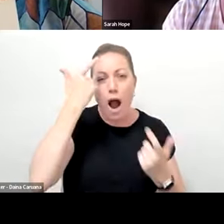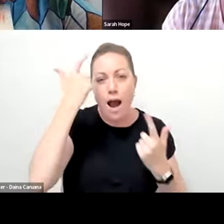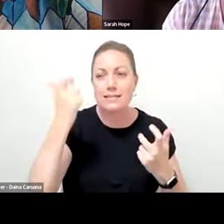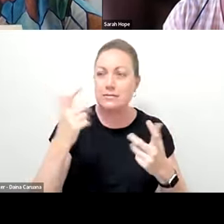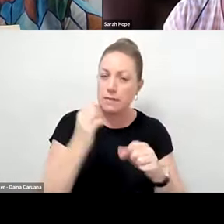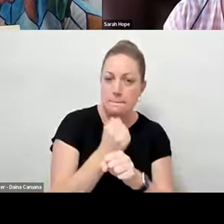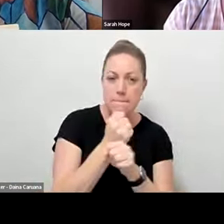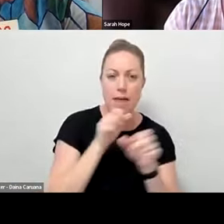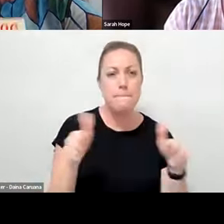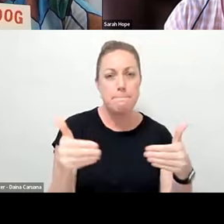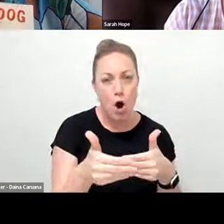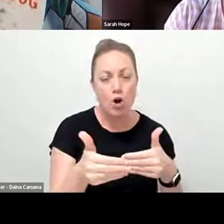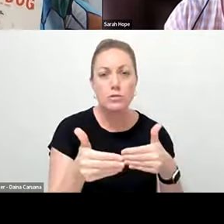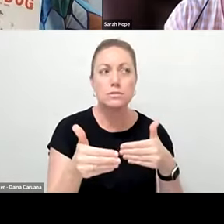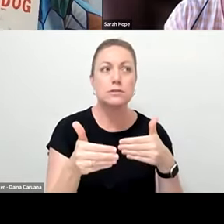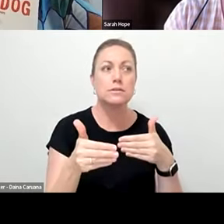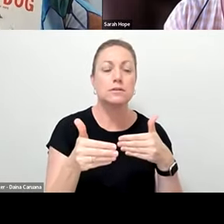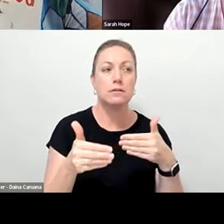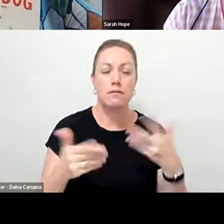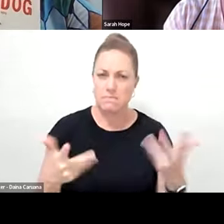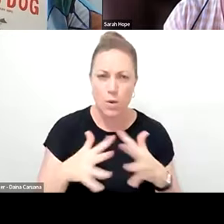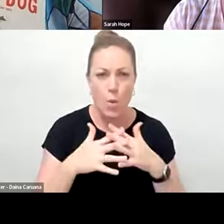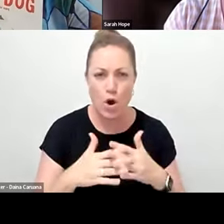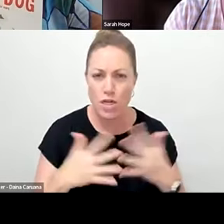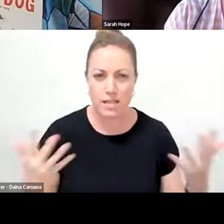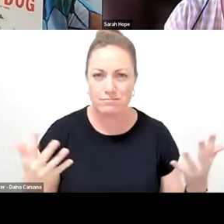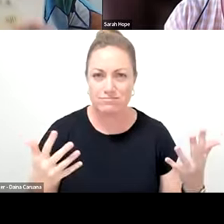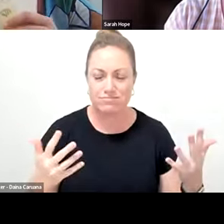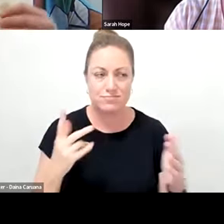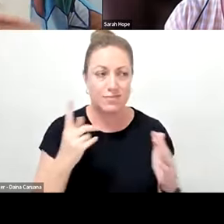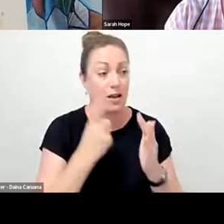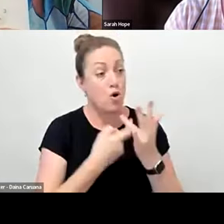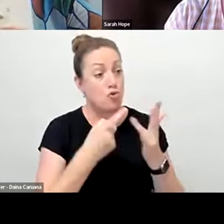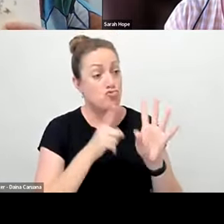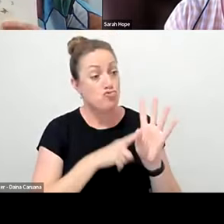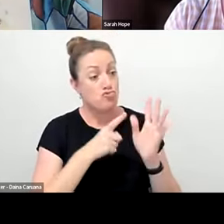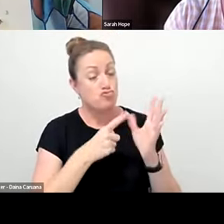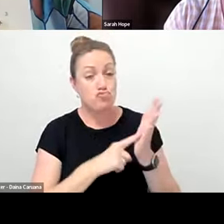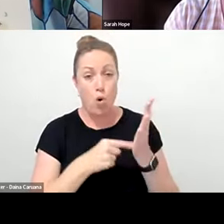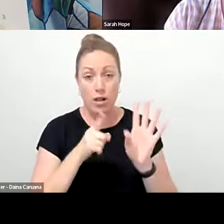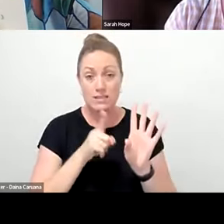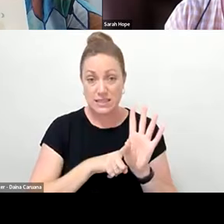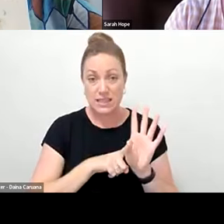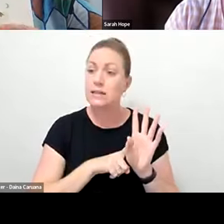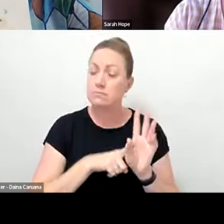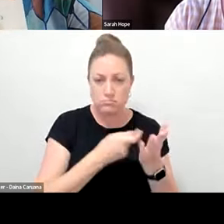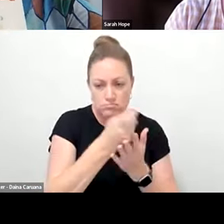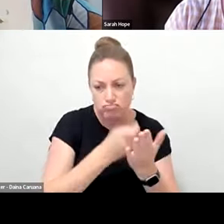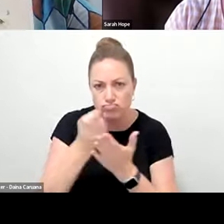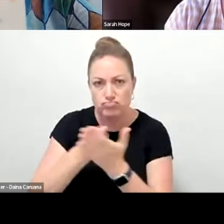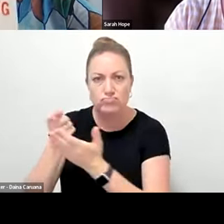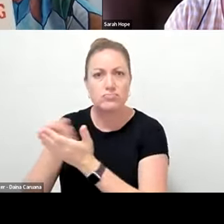box, um, pays for itself. The royalties, the artists from that particular box get paid as well. They're, they're,